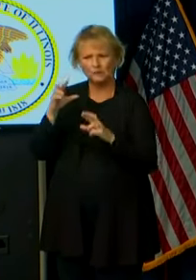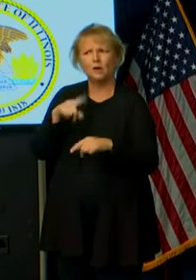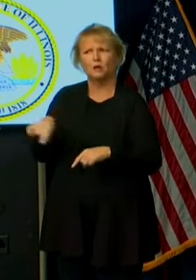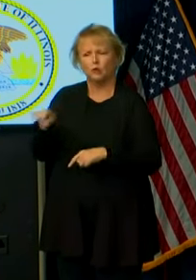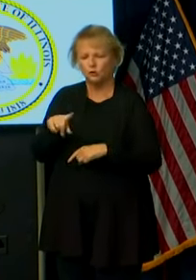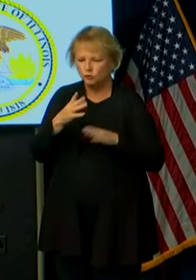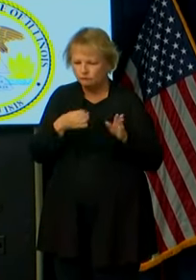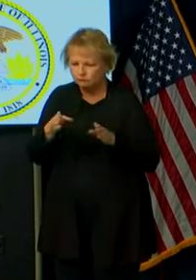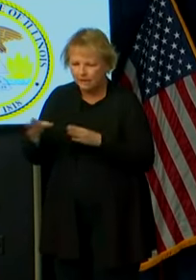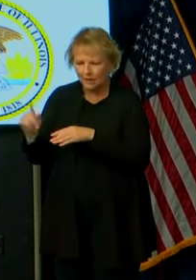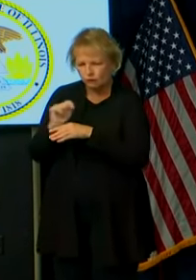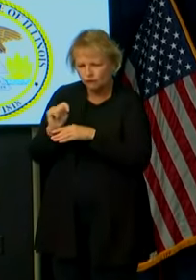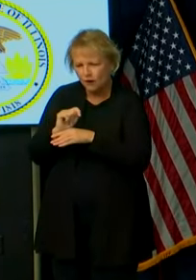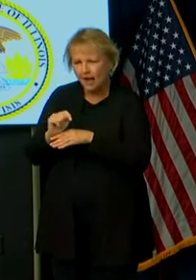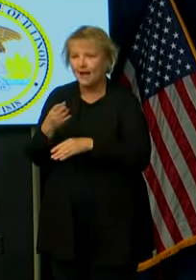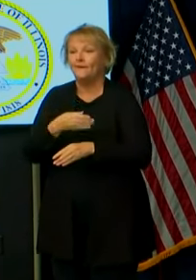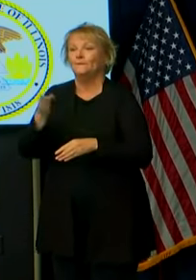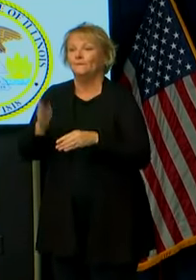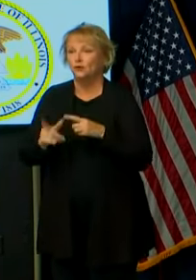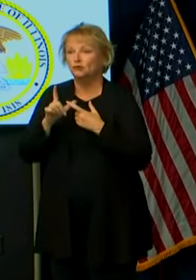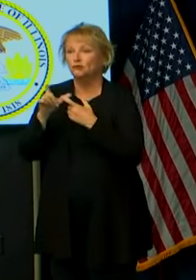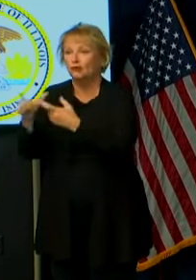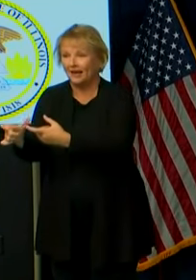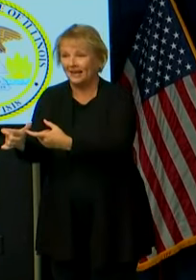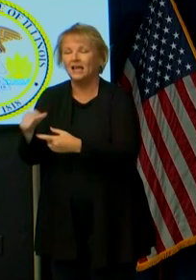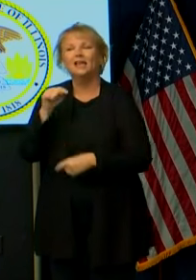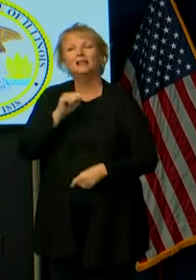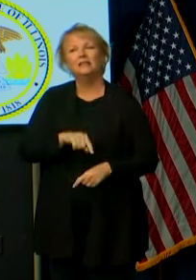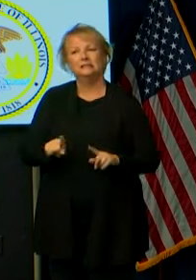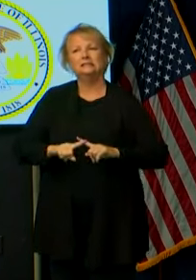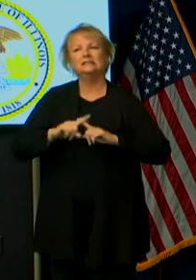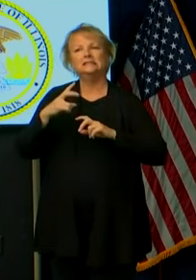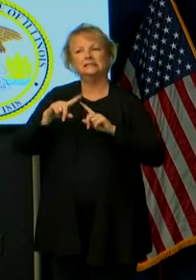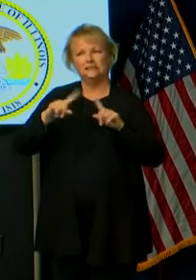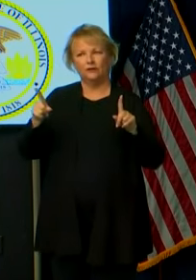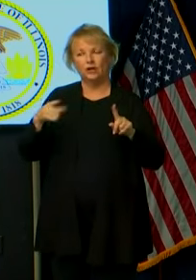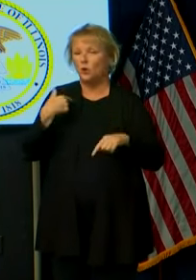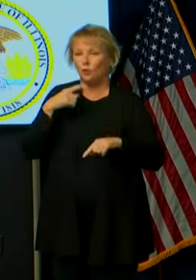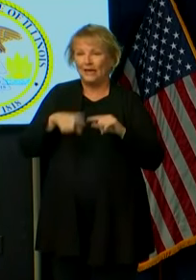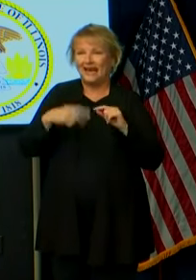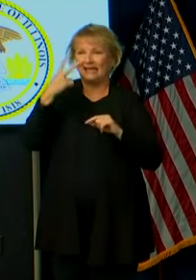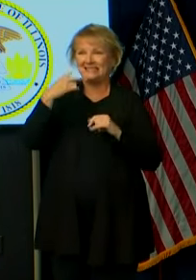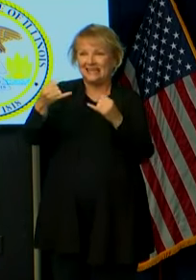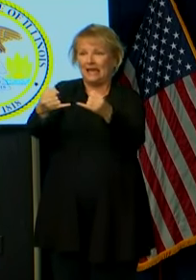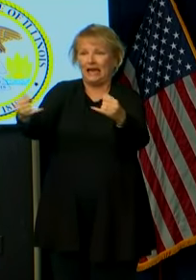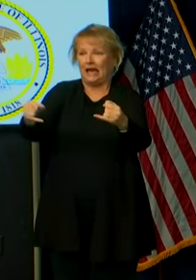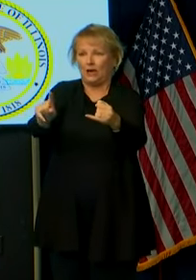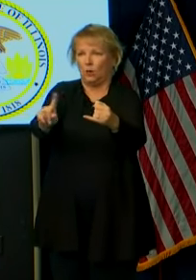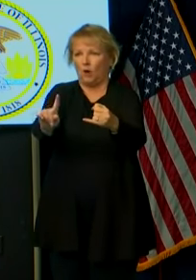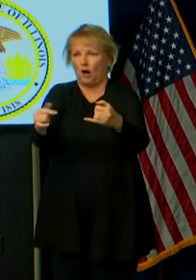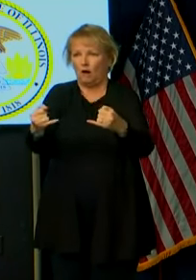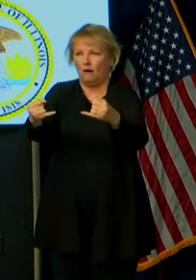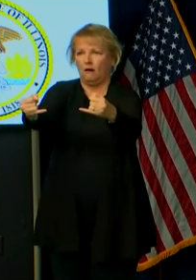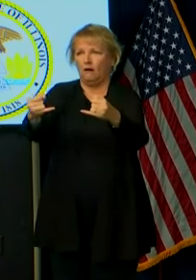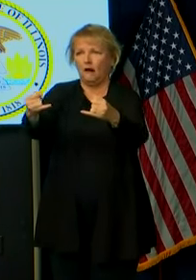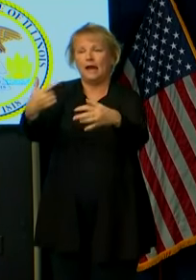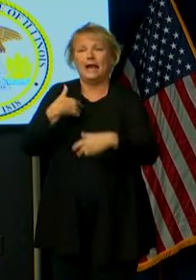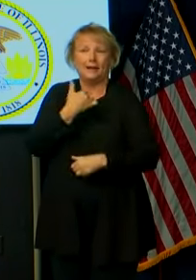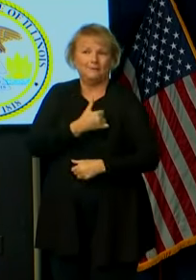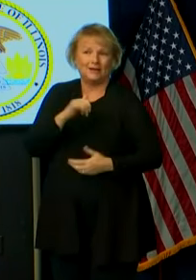finish a marathon. But this is a difficult race when you can't actually see the end point, and I'm sorry that that's the message I have for you.